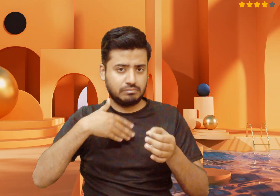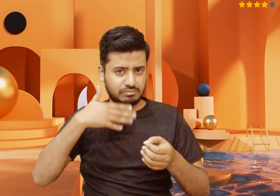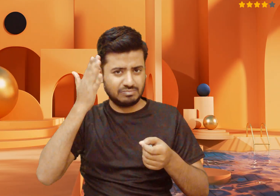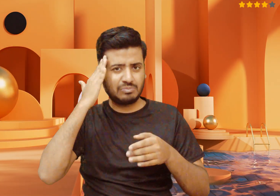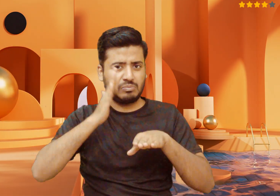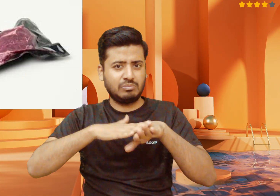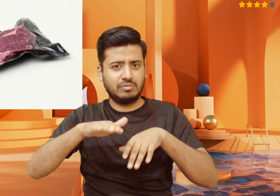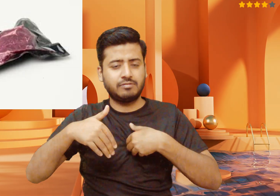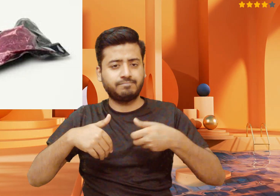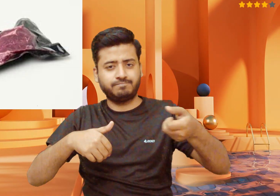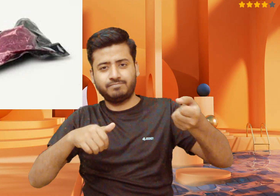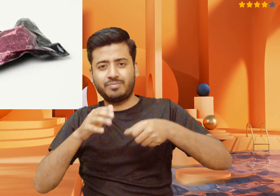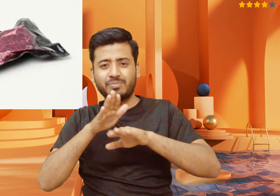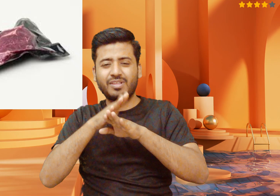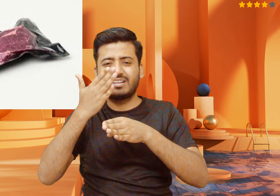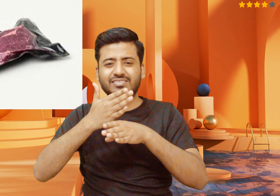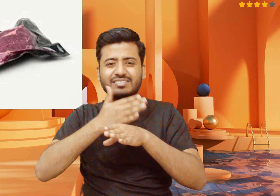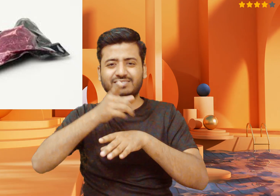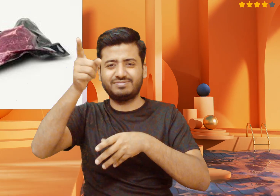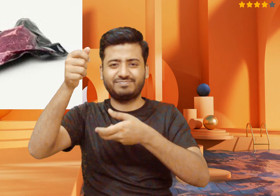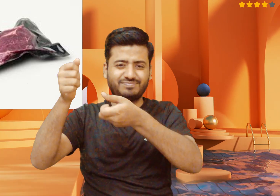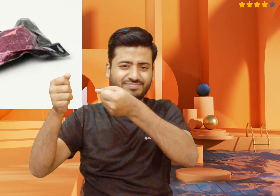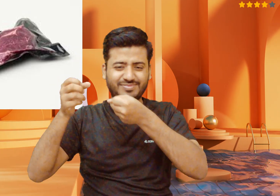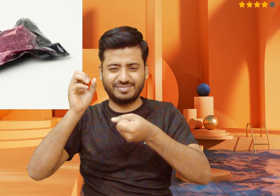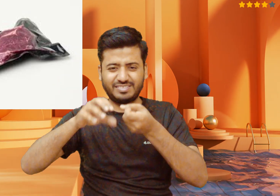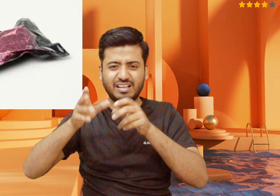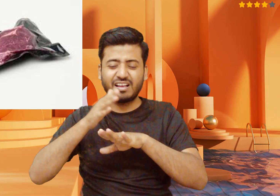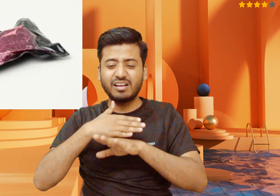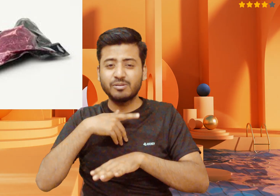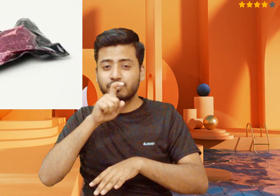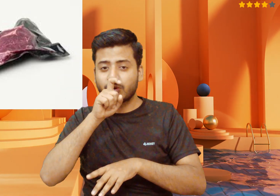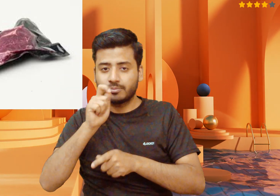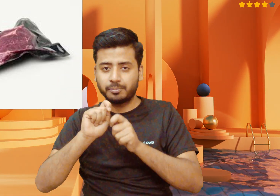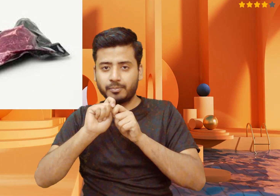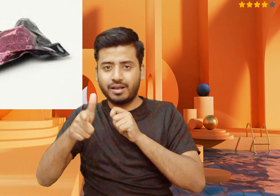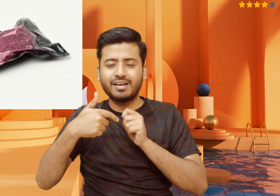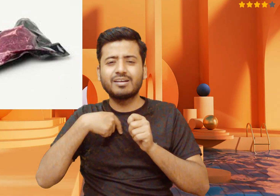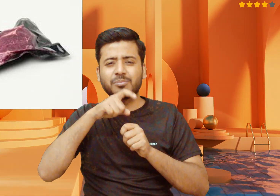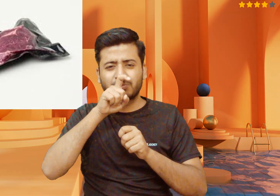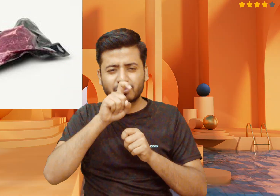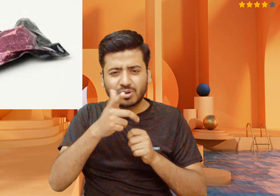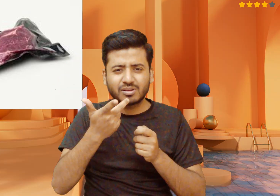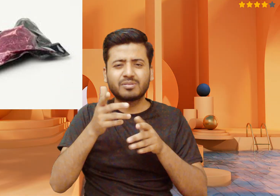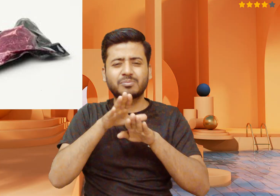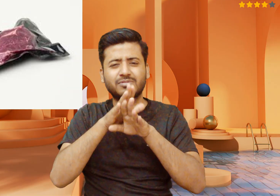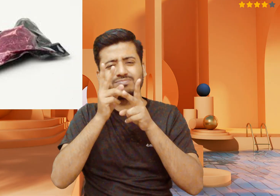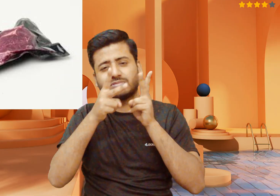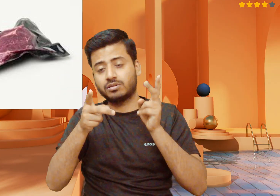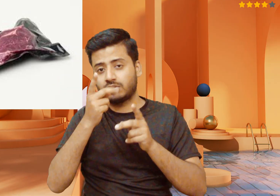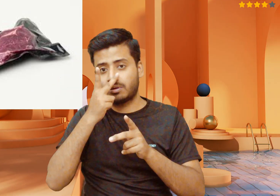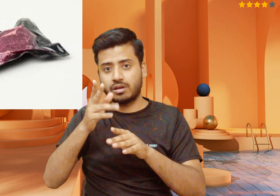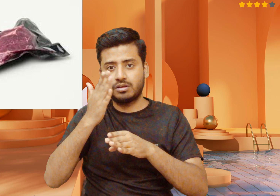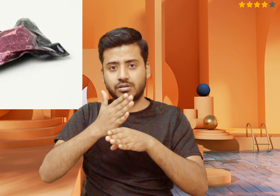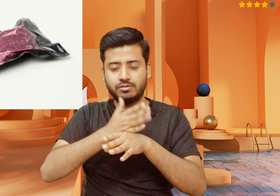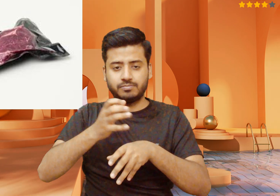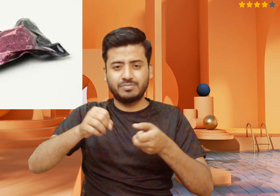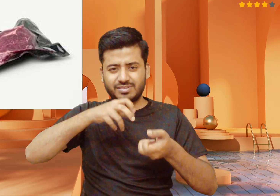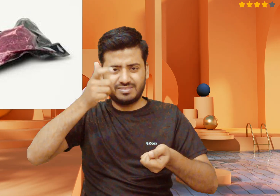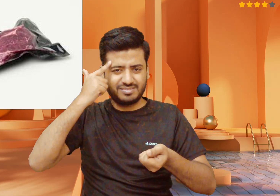food storage options. Support bans and regulations. Advocate for policies that reduce plastic bag usage and promote